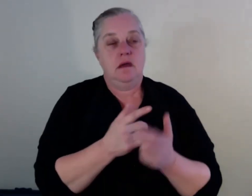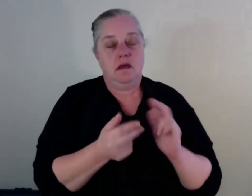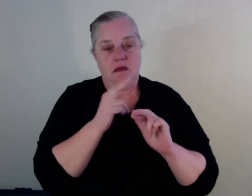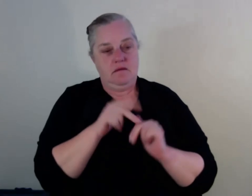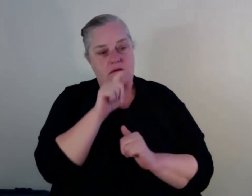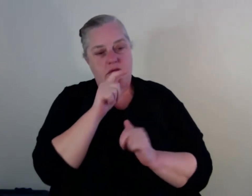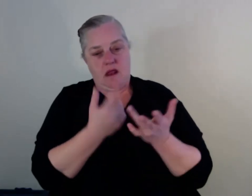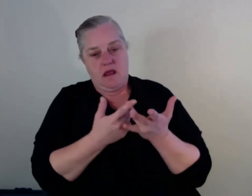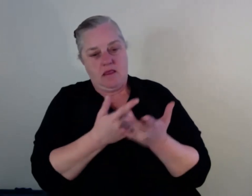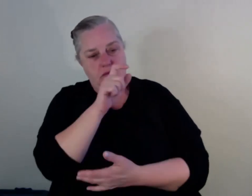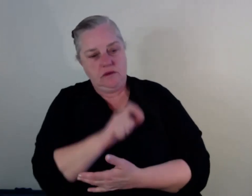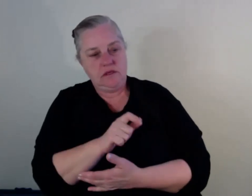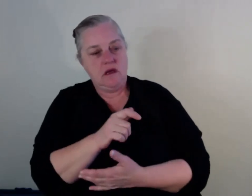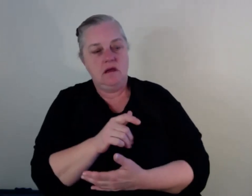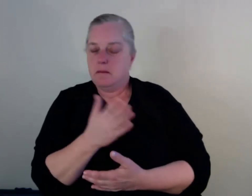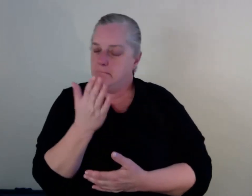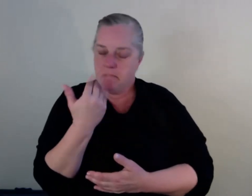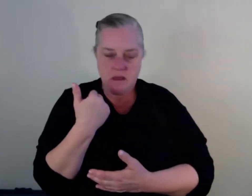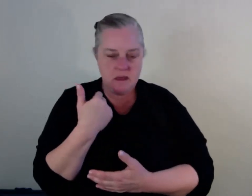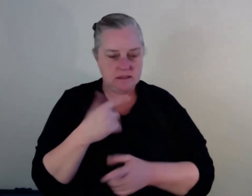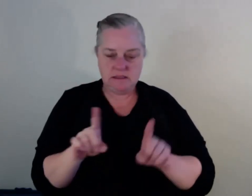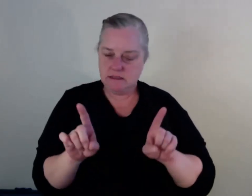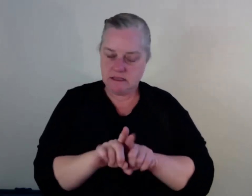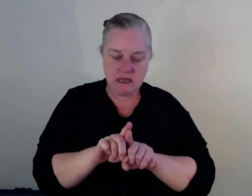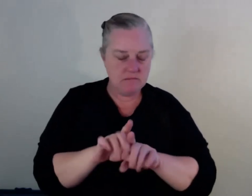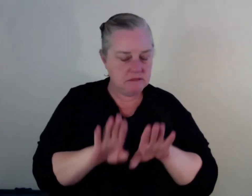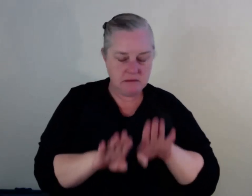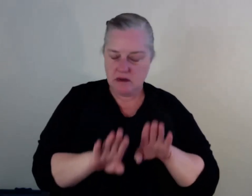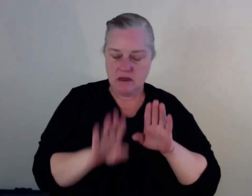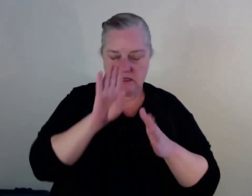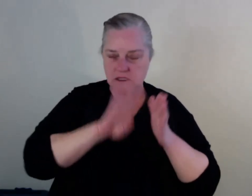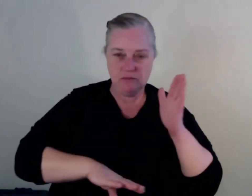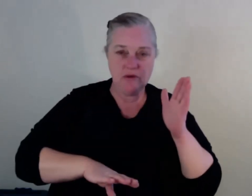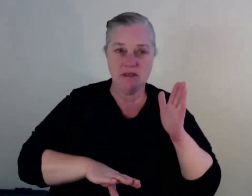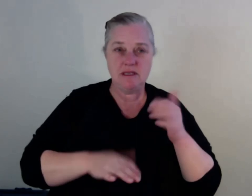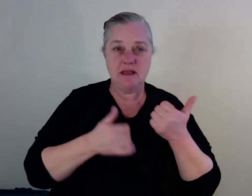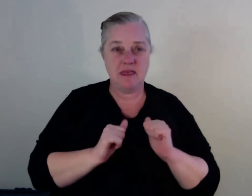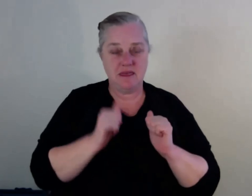knows the ropes, basically. I think that's really important. And there are a few